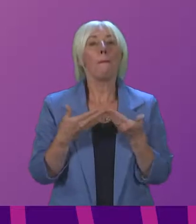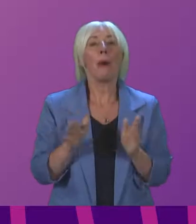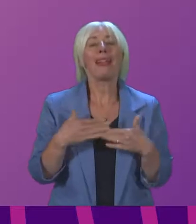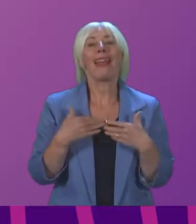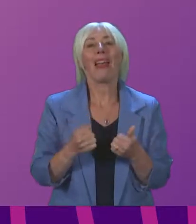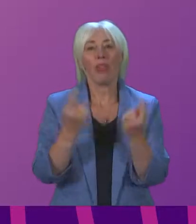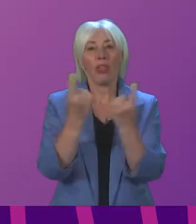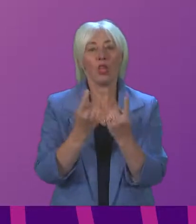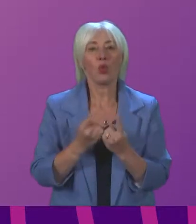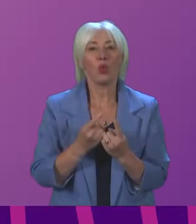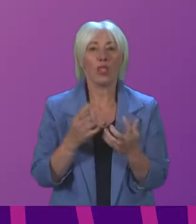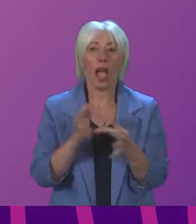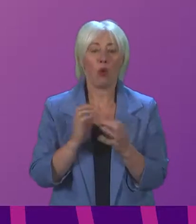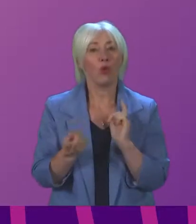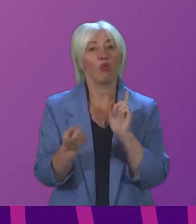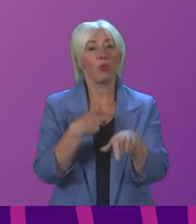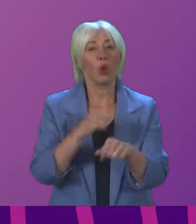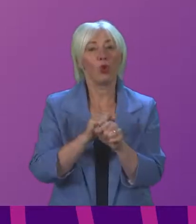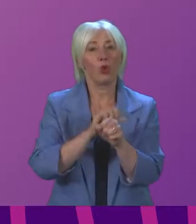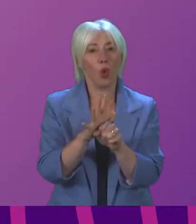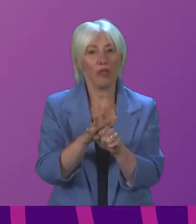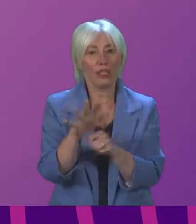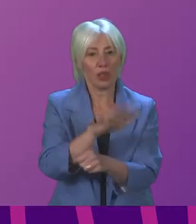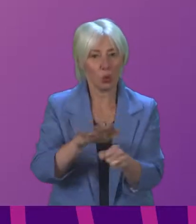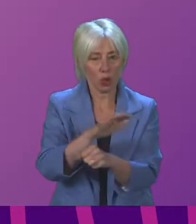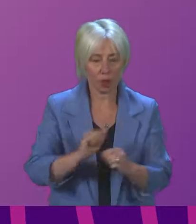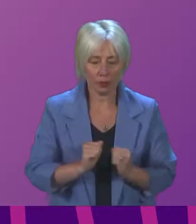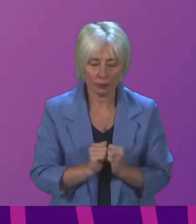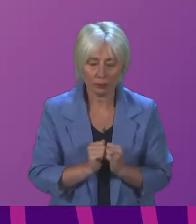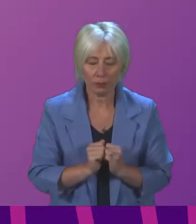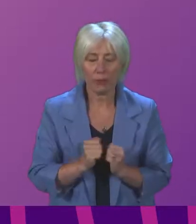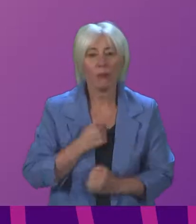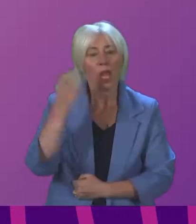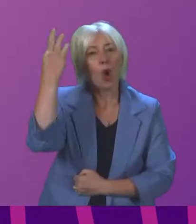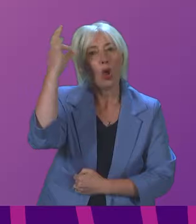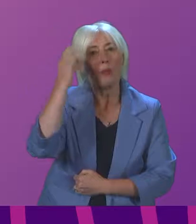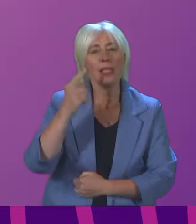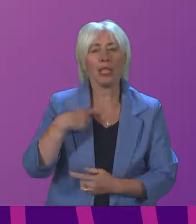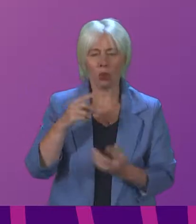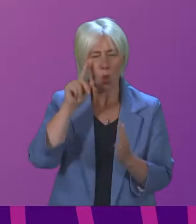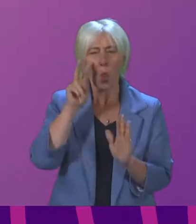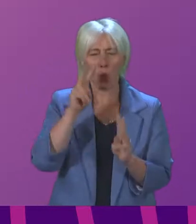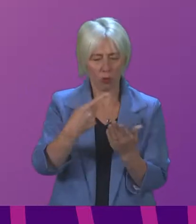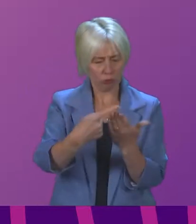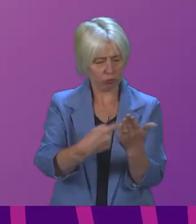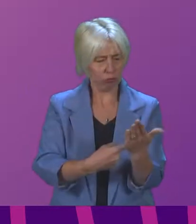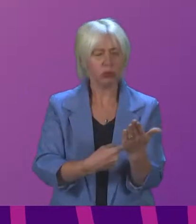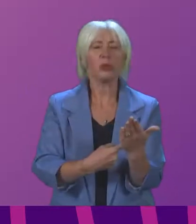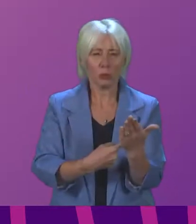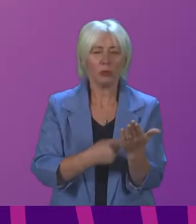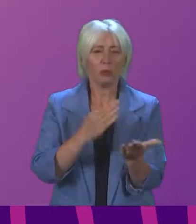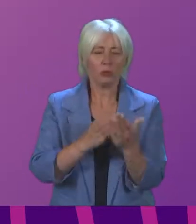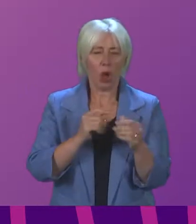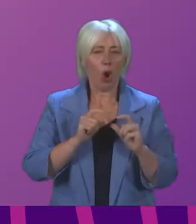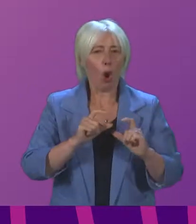used to respond to COVID-19. At committee, we routinely consider regulations which put in place the ongoing